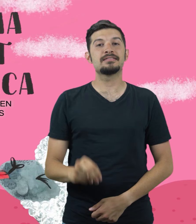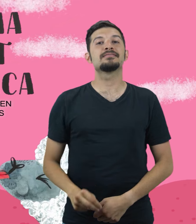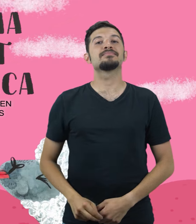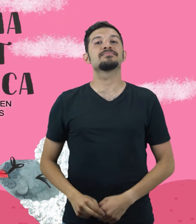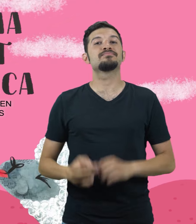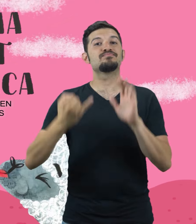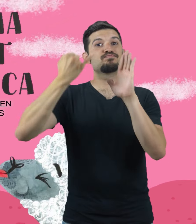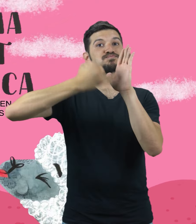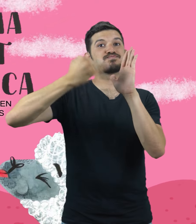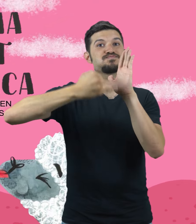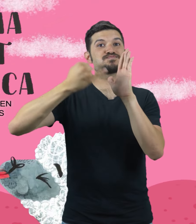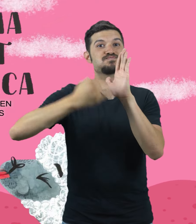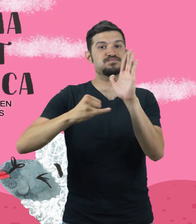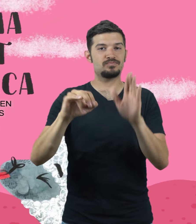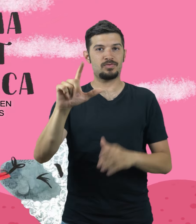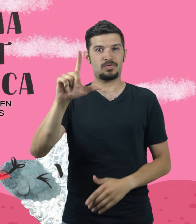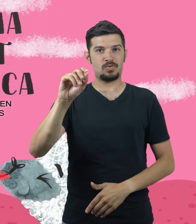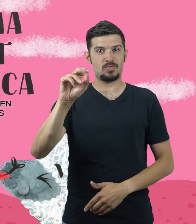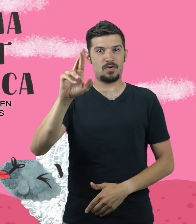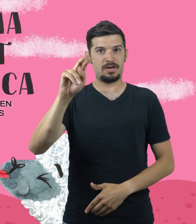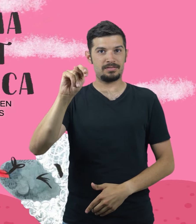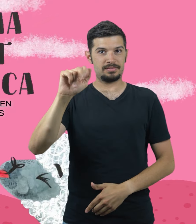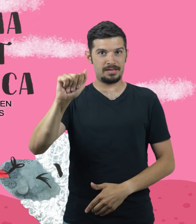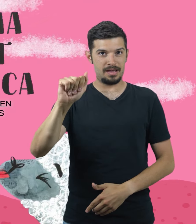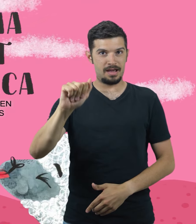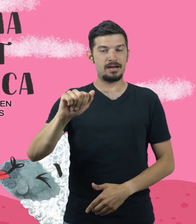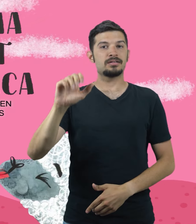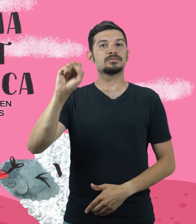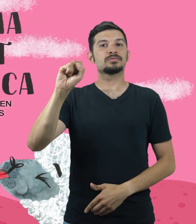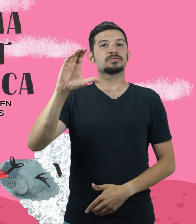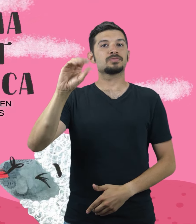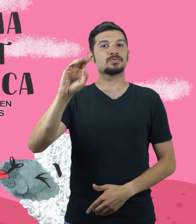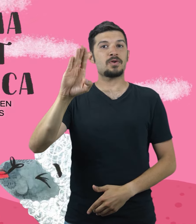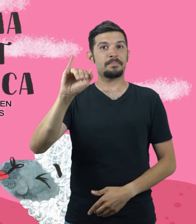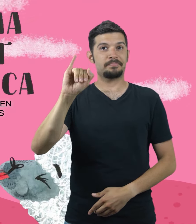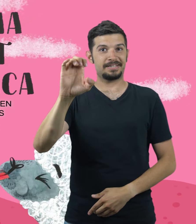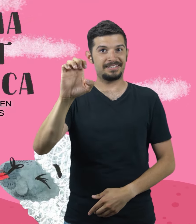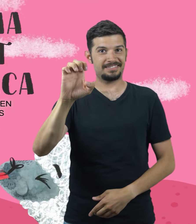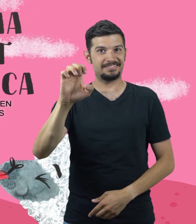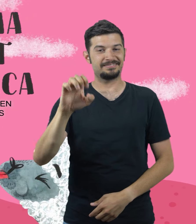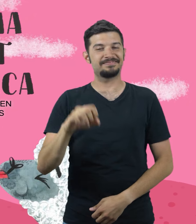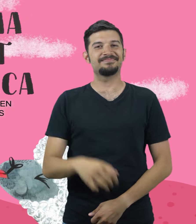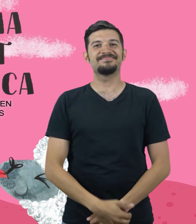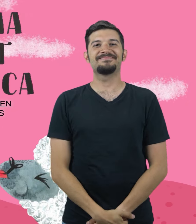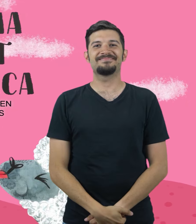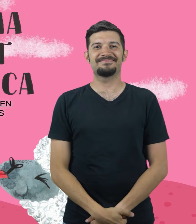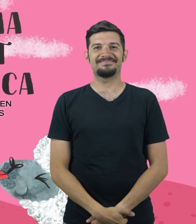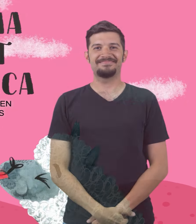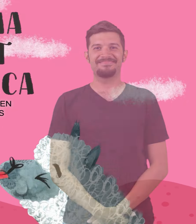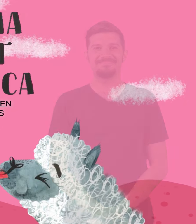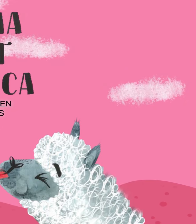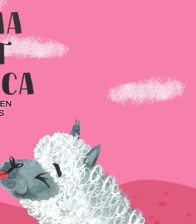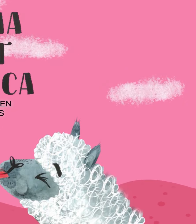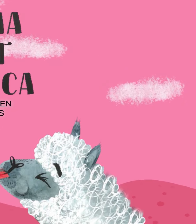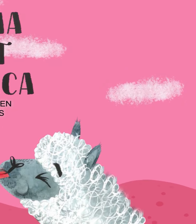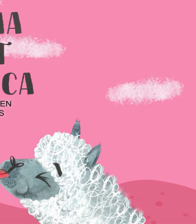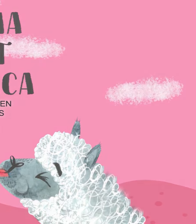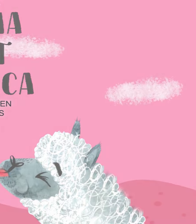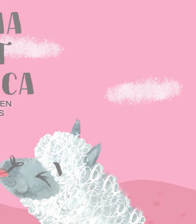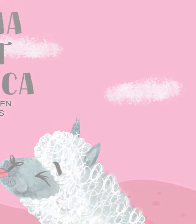Jameson. Illustrated by Lorna Scobie. Animated book pages from A Llama is Not an Alpaca appear